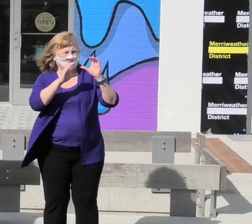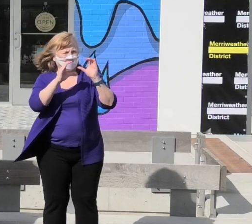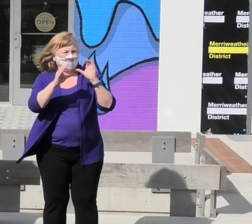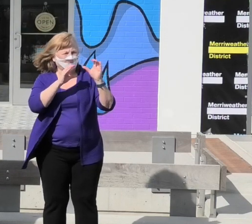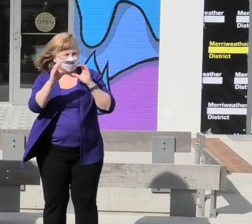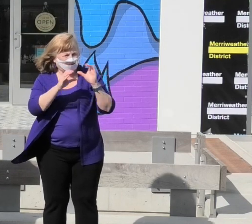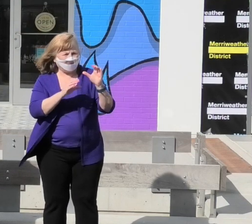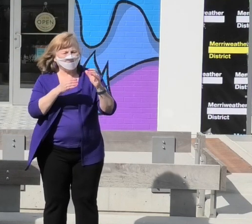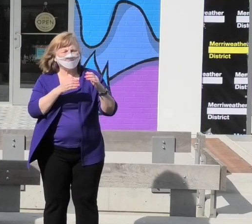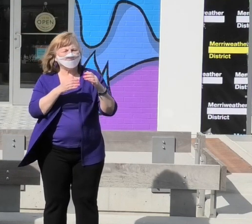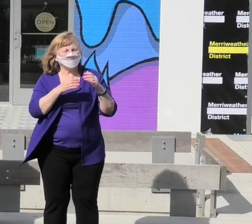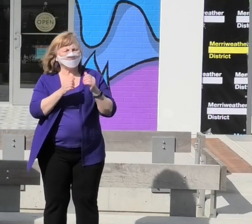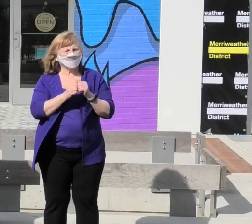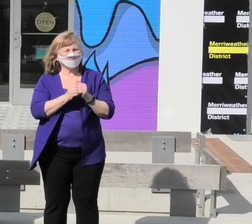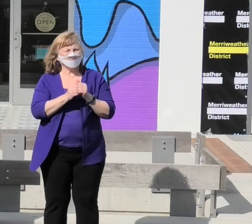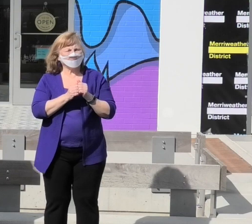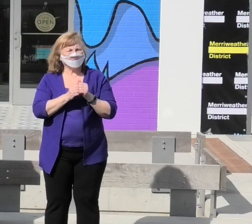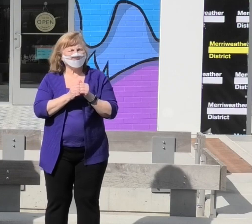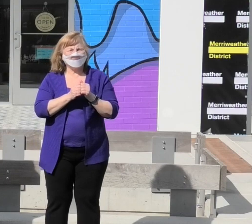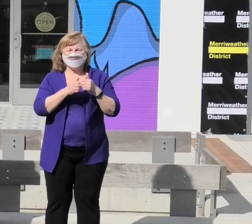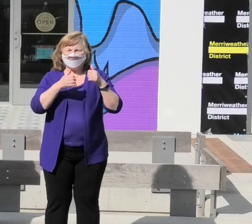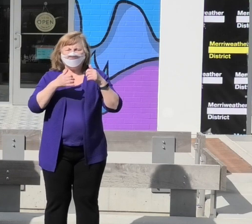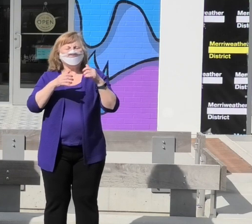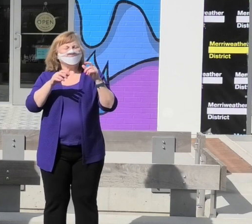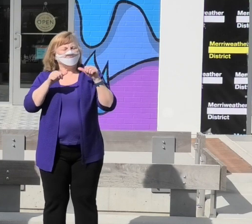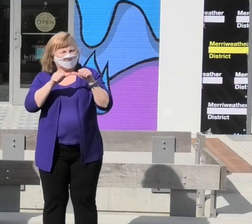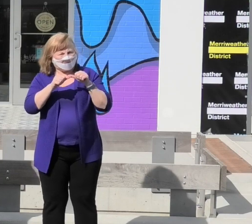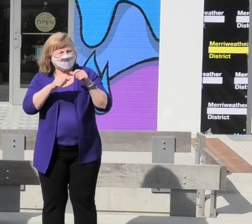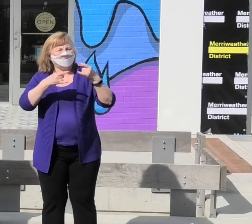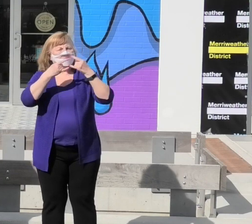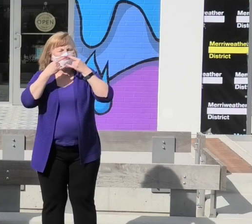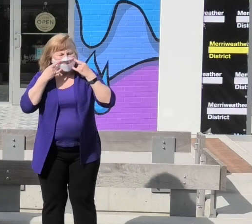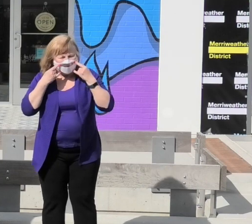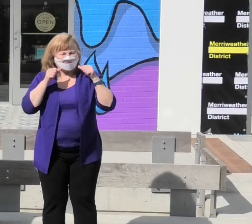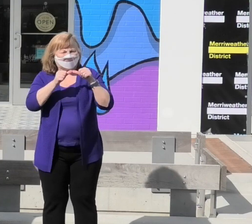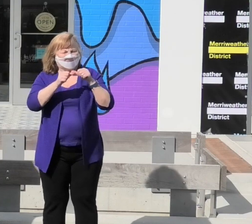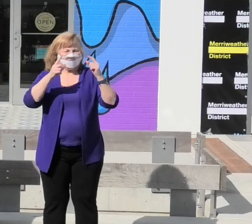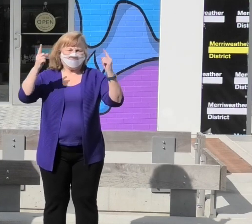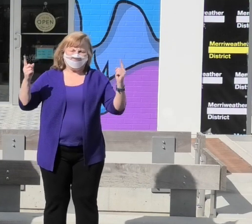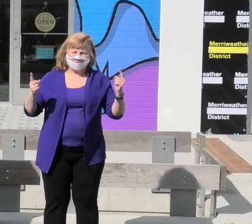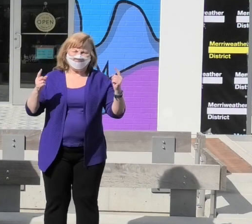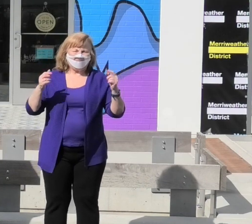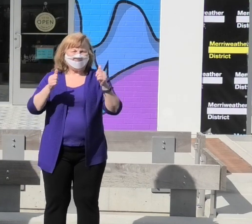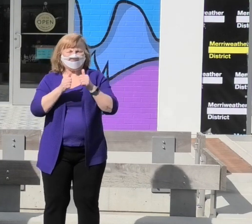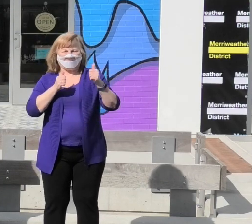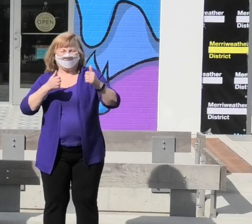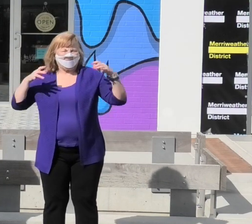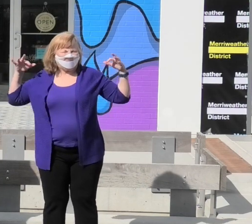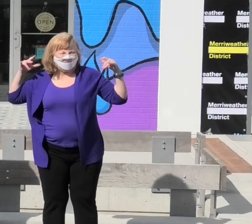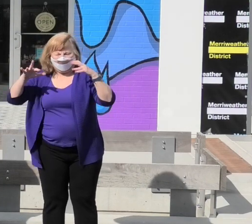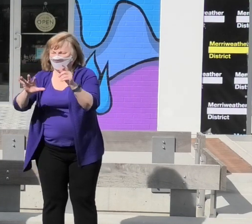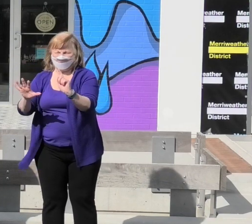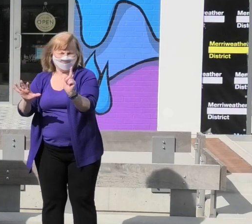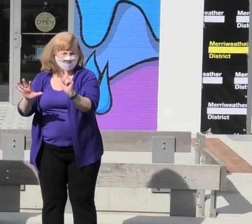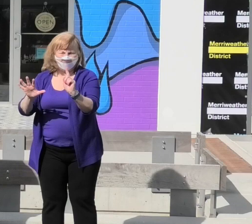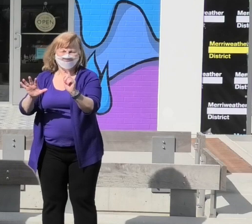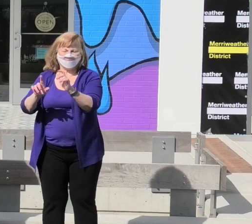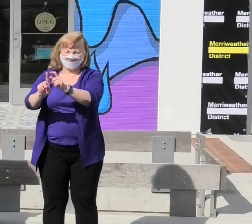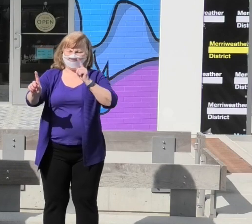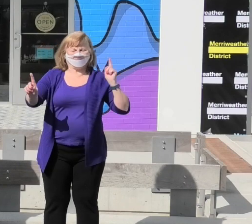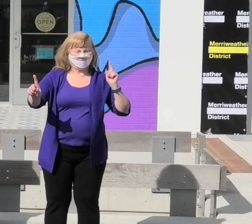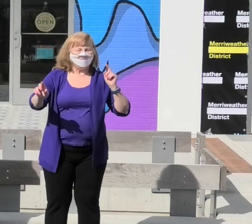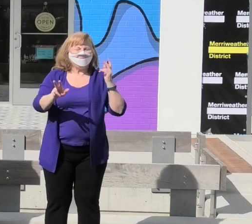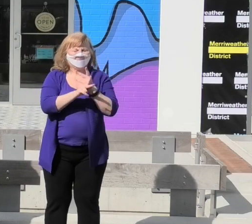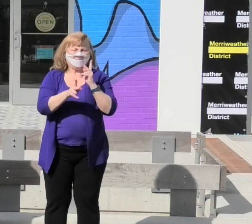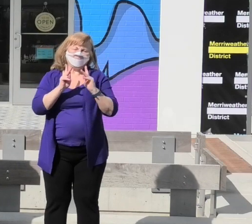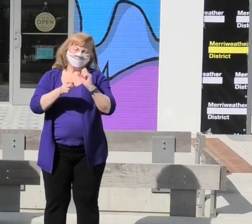on staying masked, physical distancing, staying away from large gatherings will help continue to